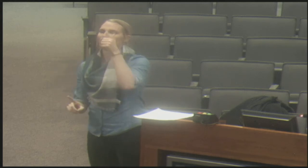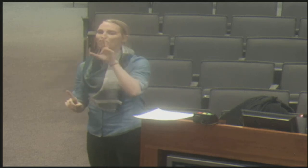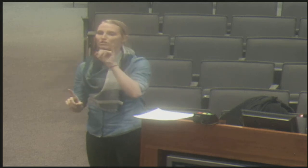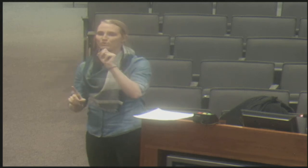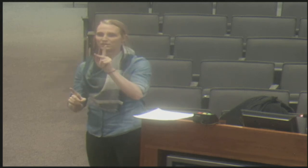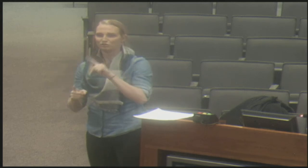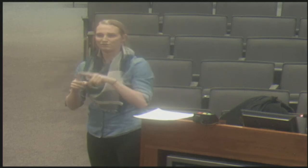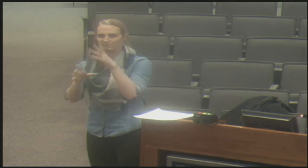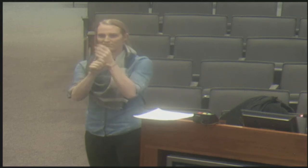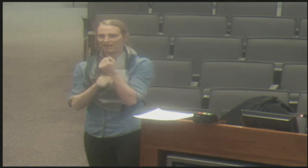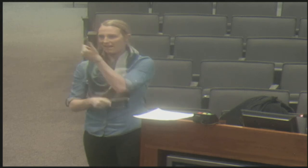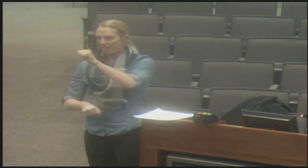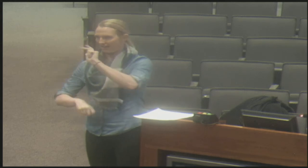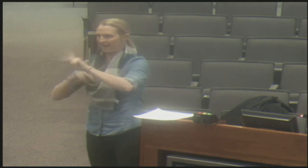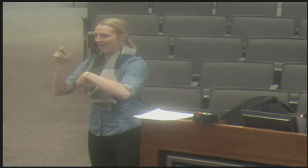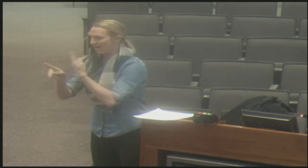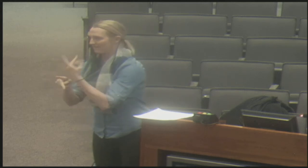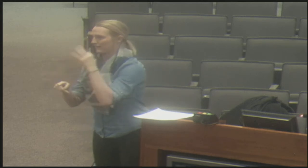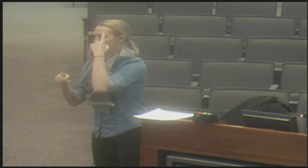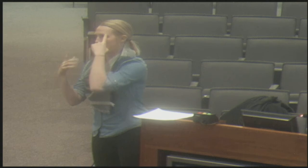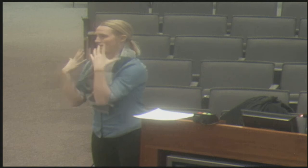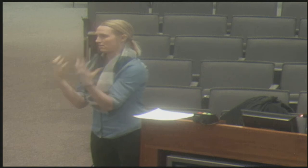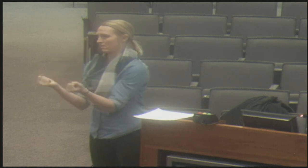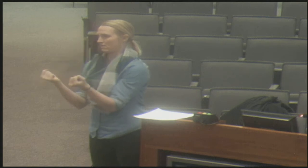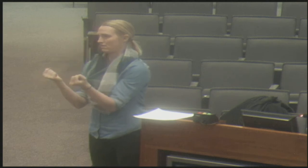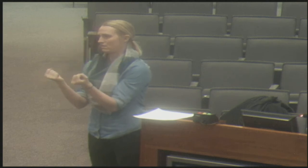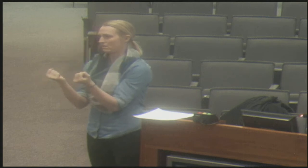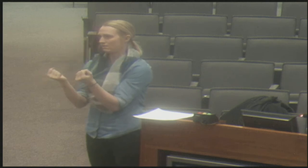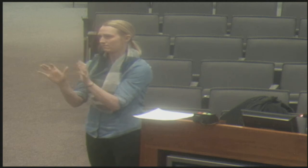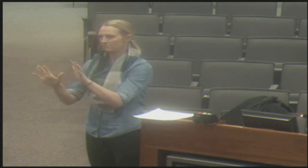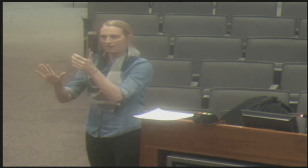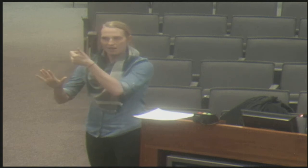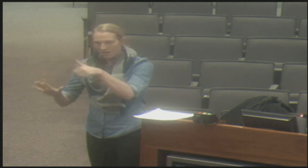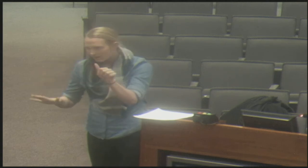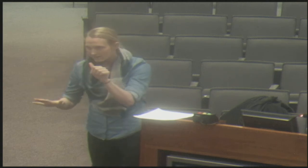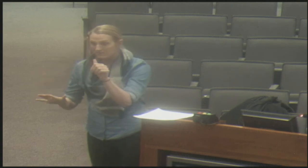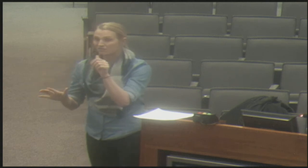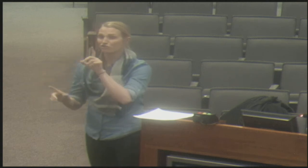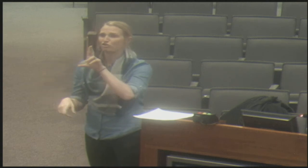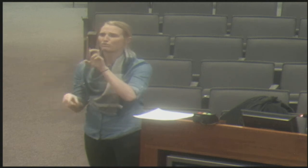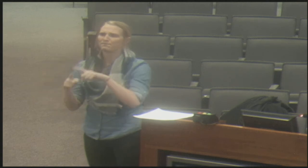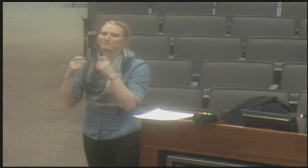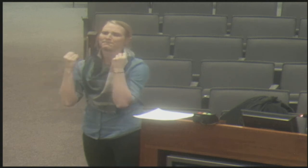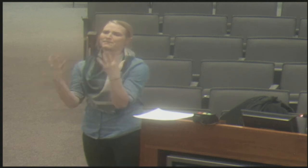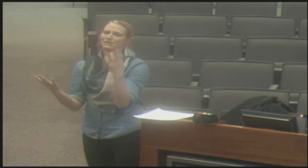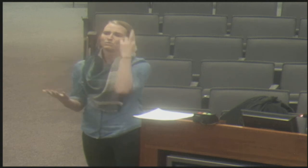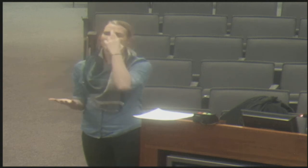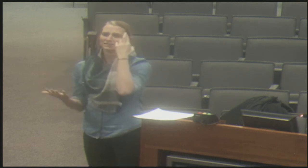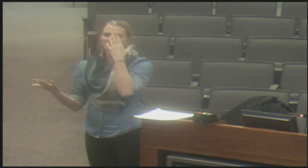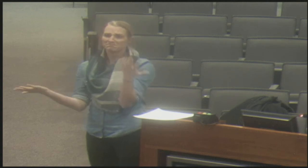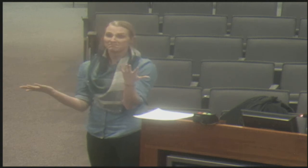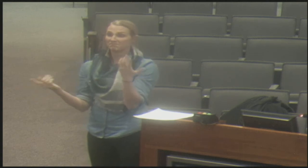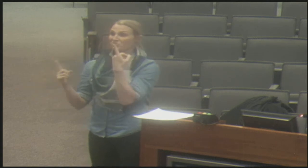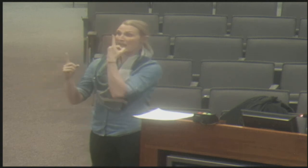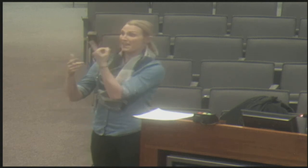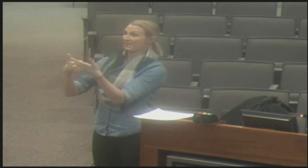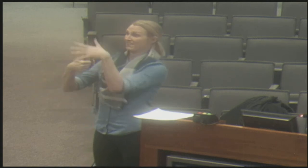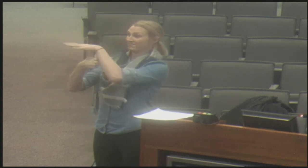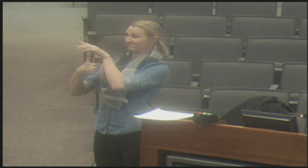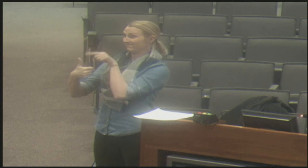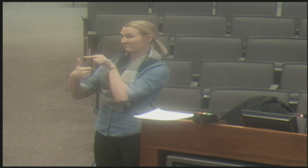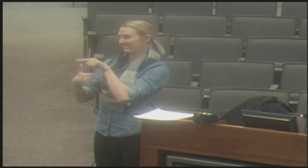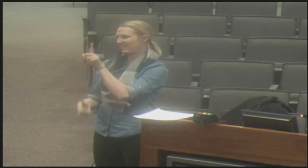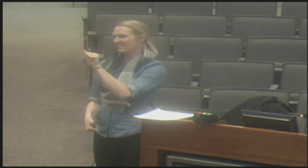research shows that they're at a high risk in receiving any sort of mental health services. And the reasons